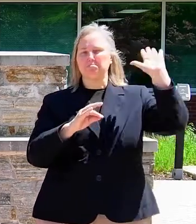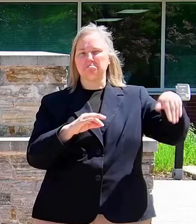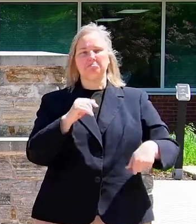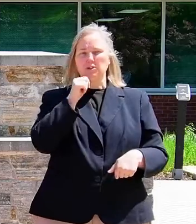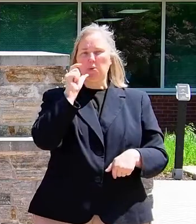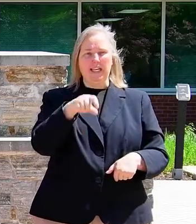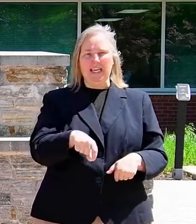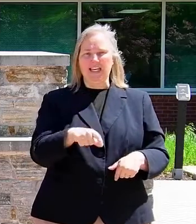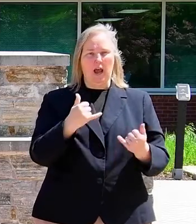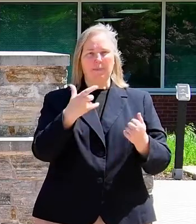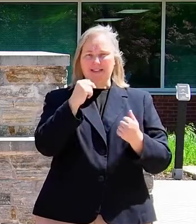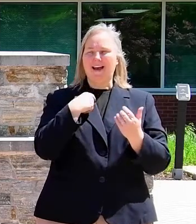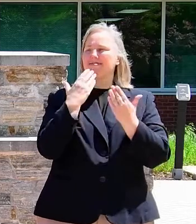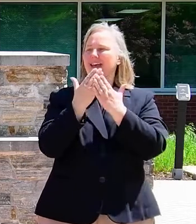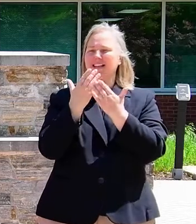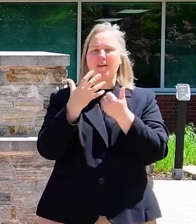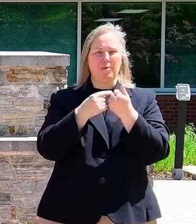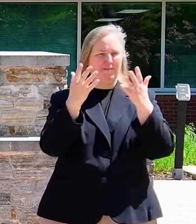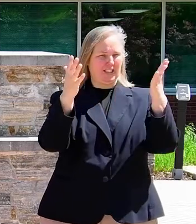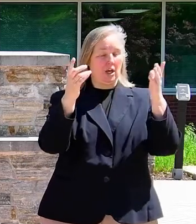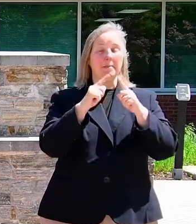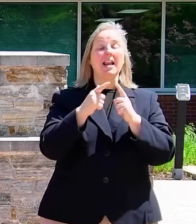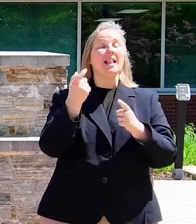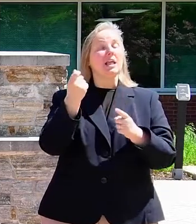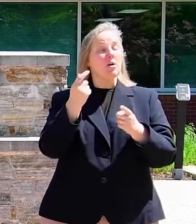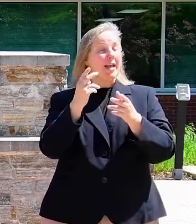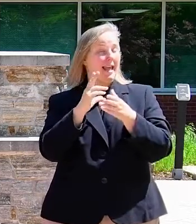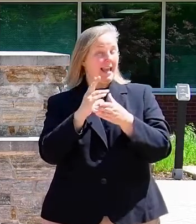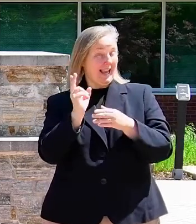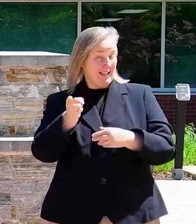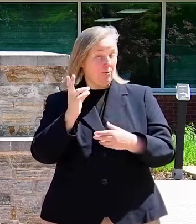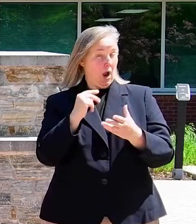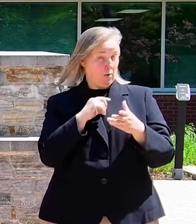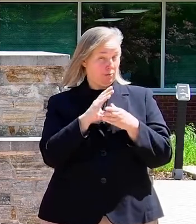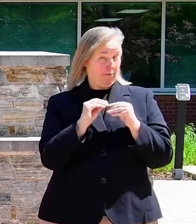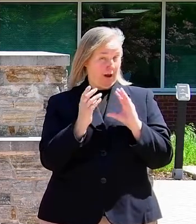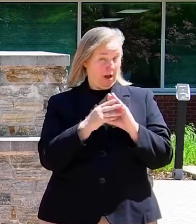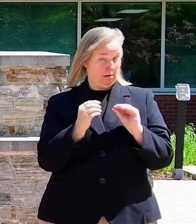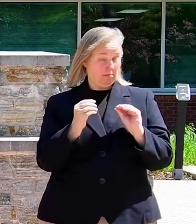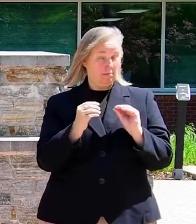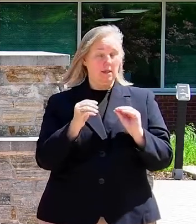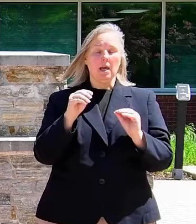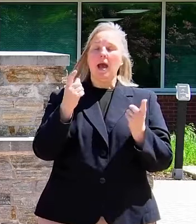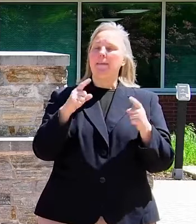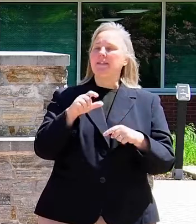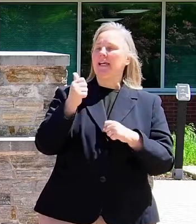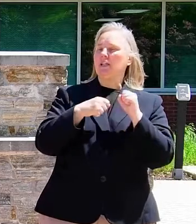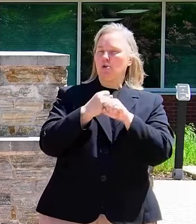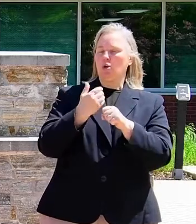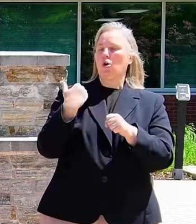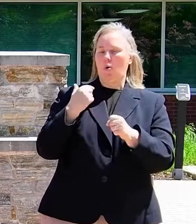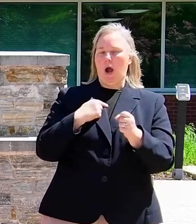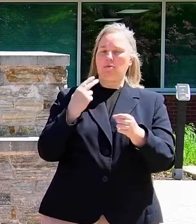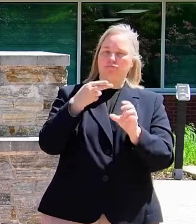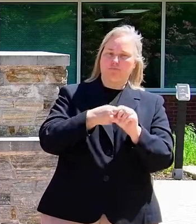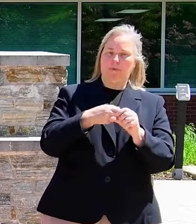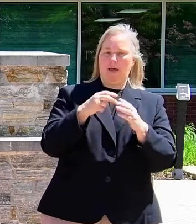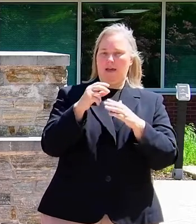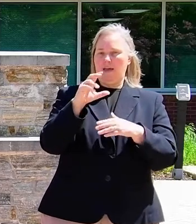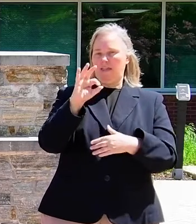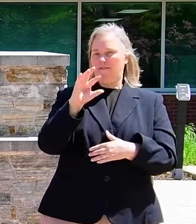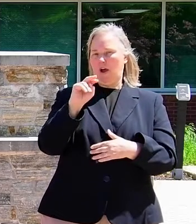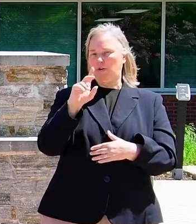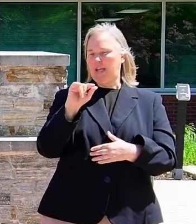because everybody's been thanked. But a little history that I want to provide. Ten years ago, I got to the foundation. The